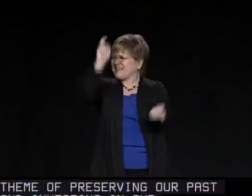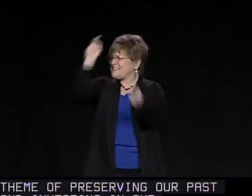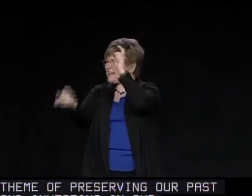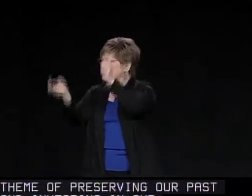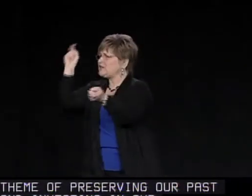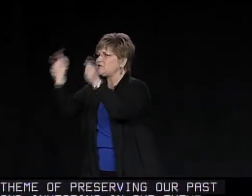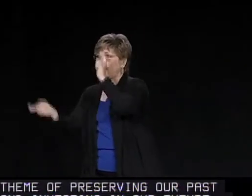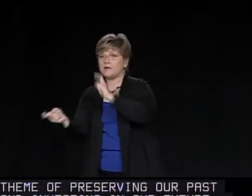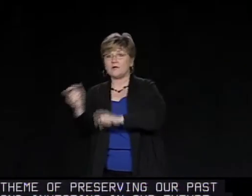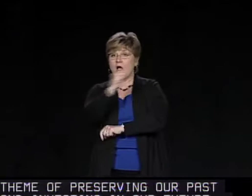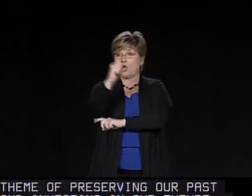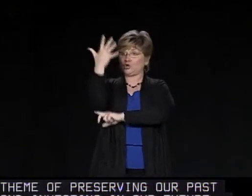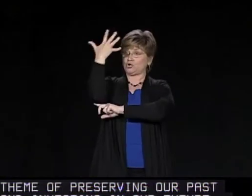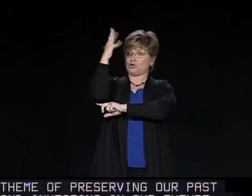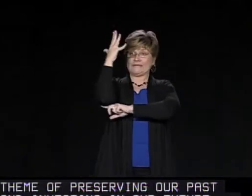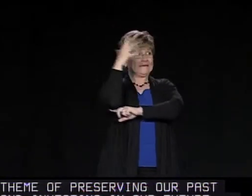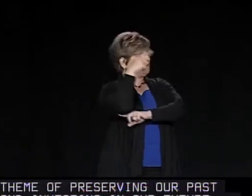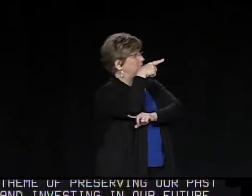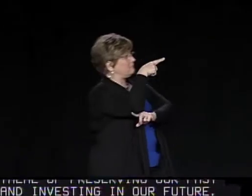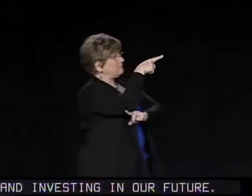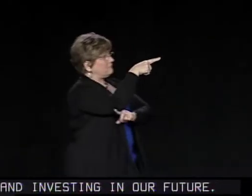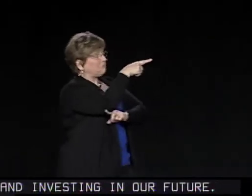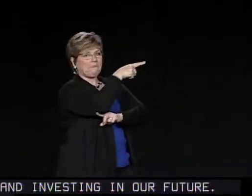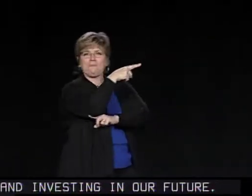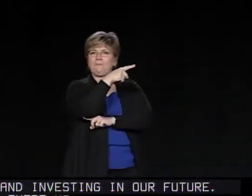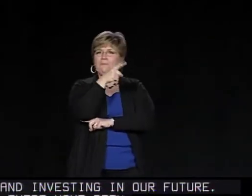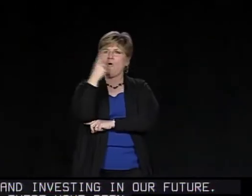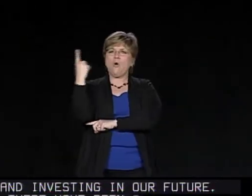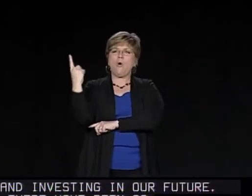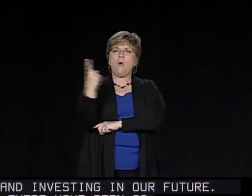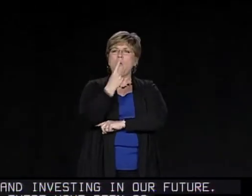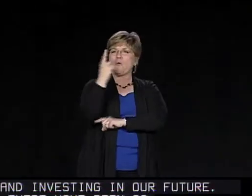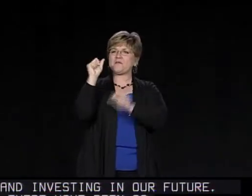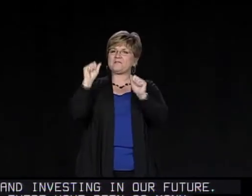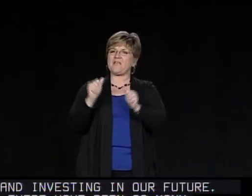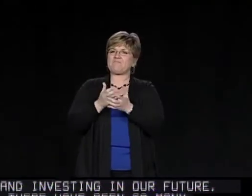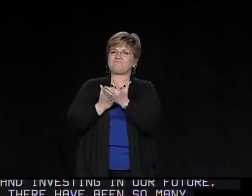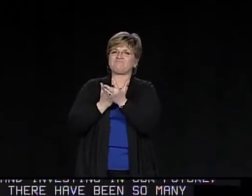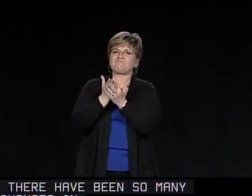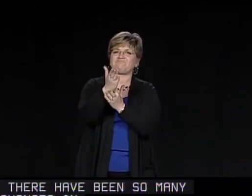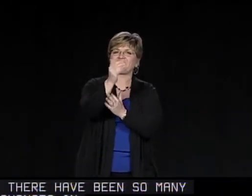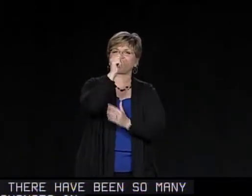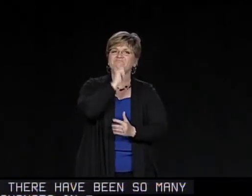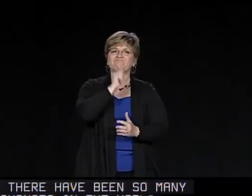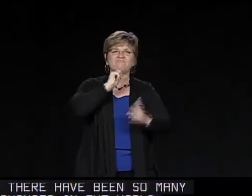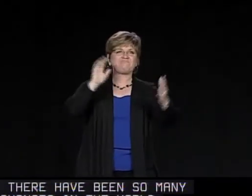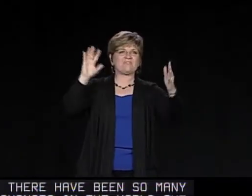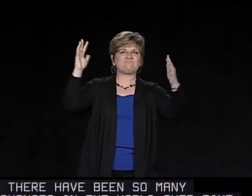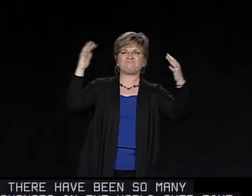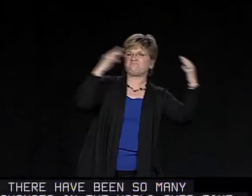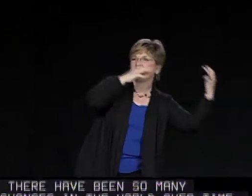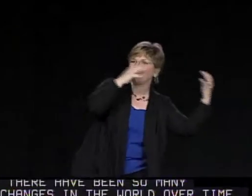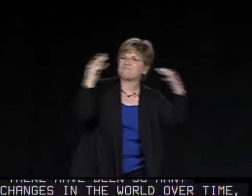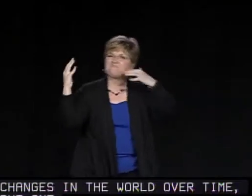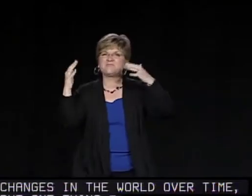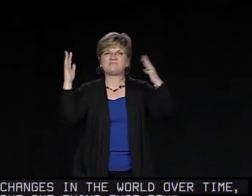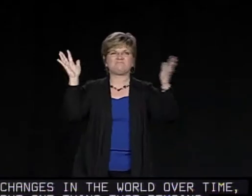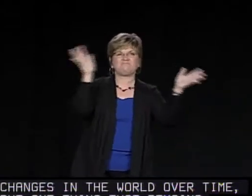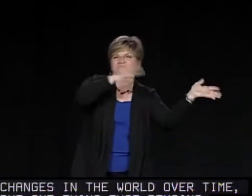There have been so many changes in the world over time, but one thing that remains consistent are the